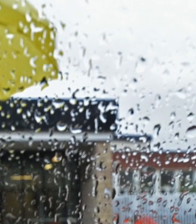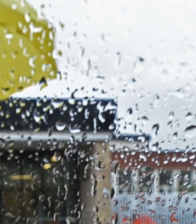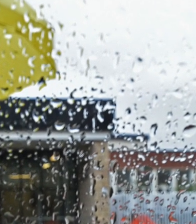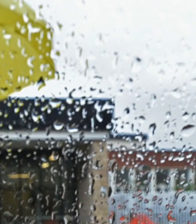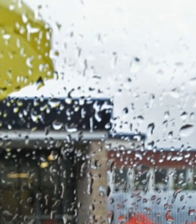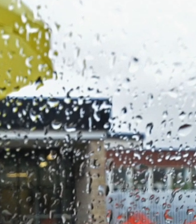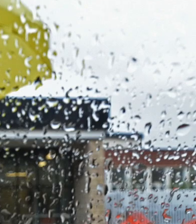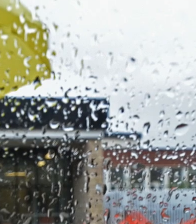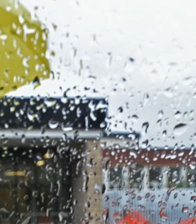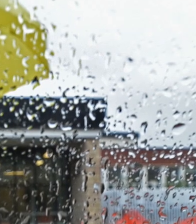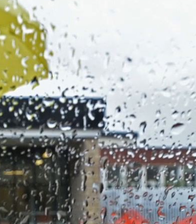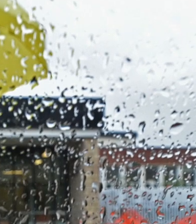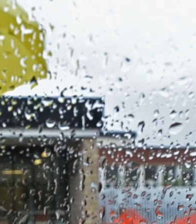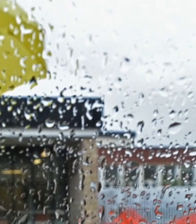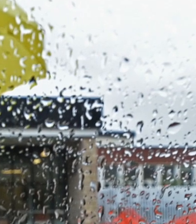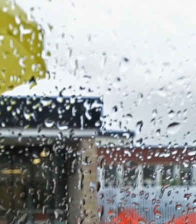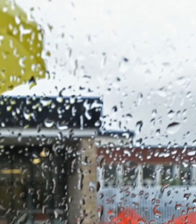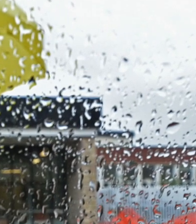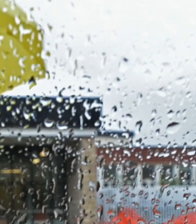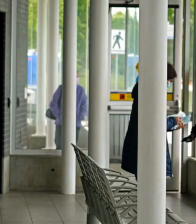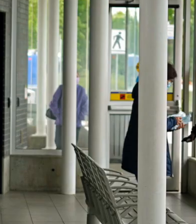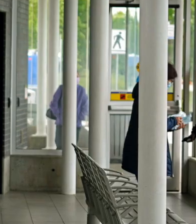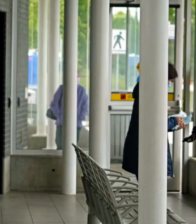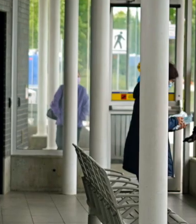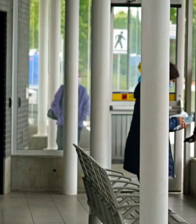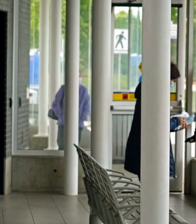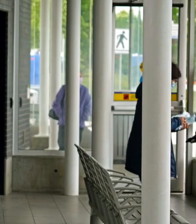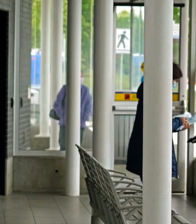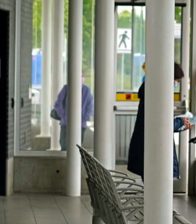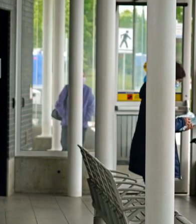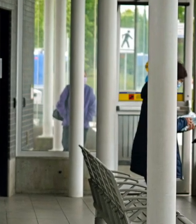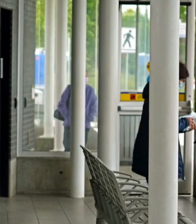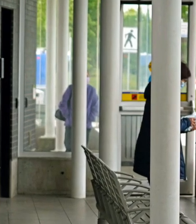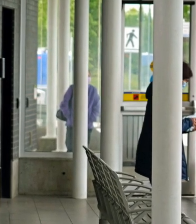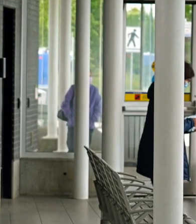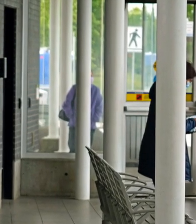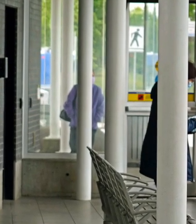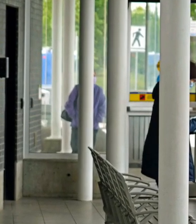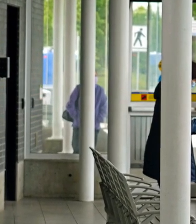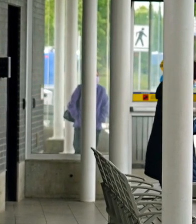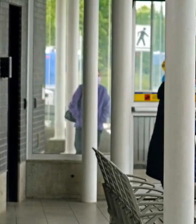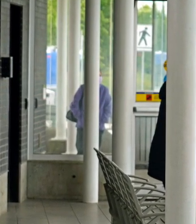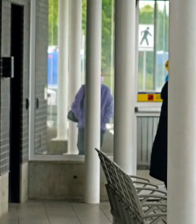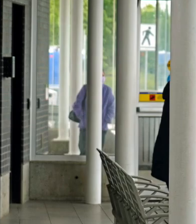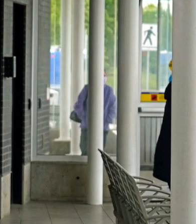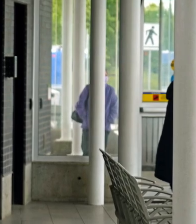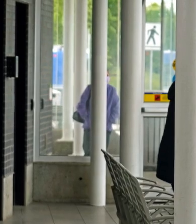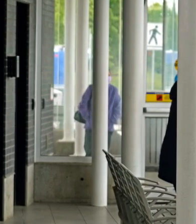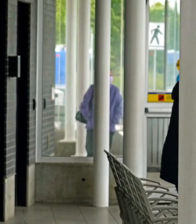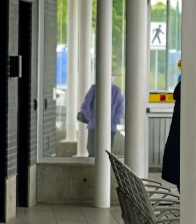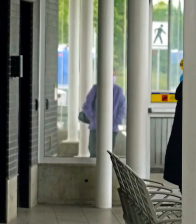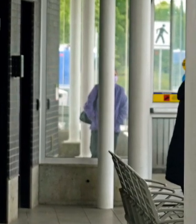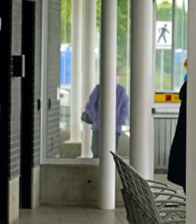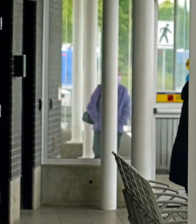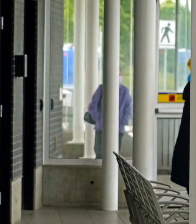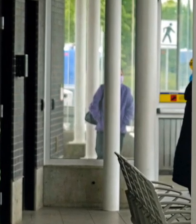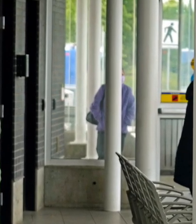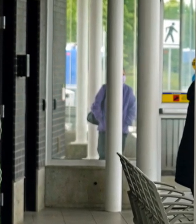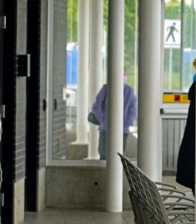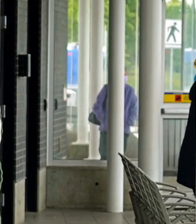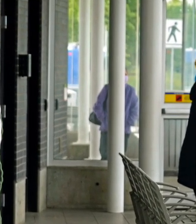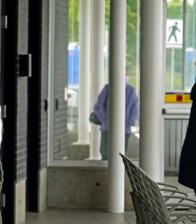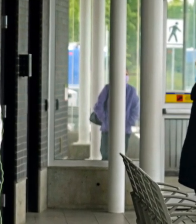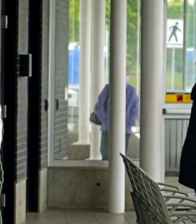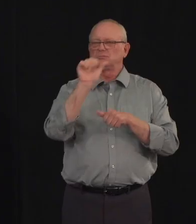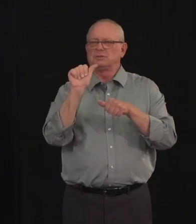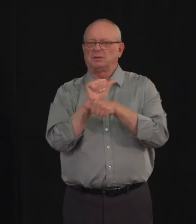active cases, with many of these occurring in the Edmonton and North Zones. This means we have about 173 more